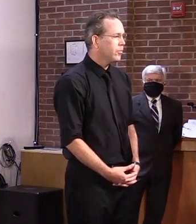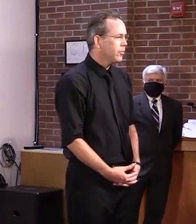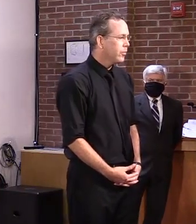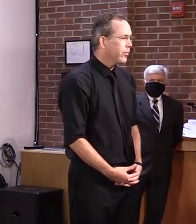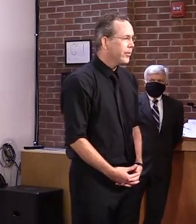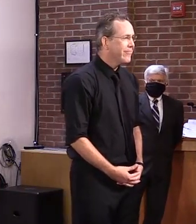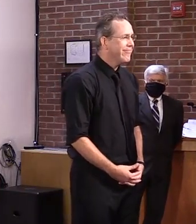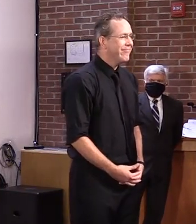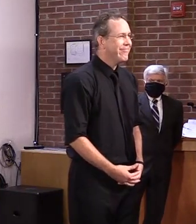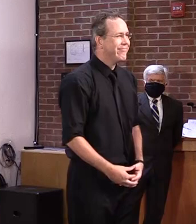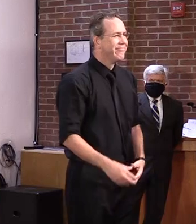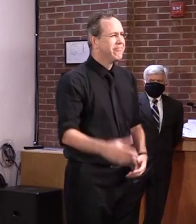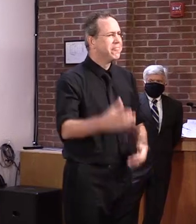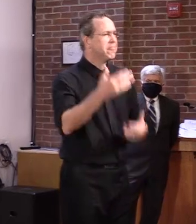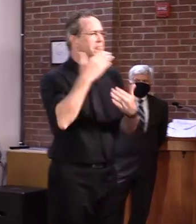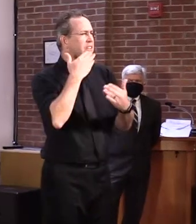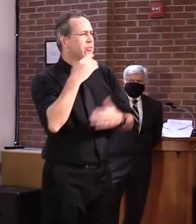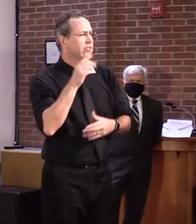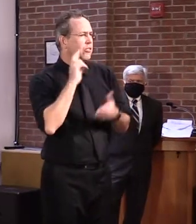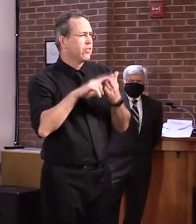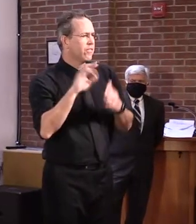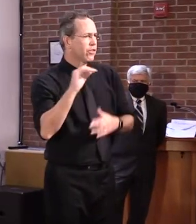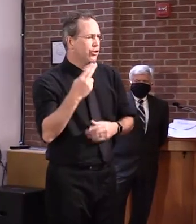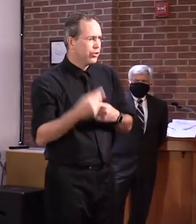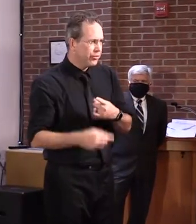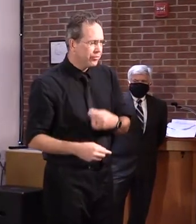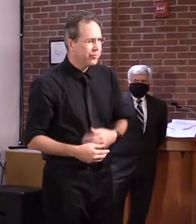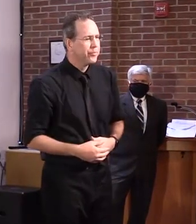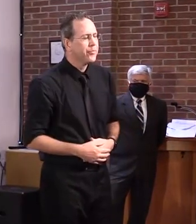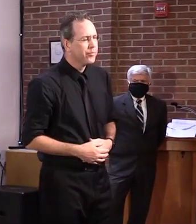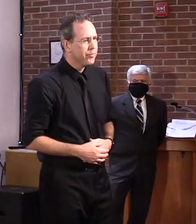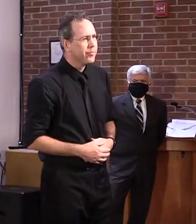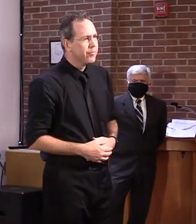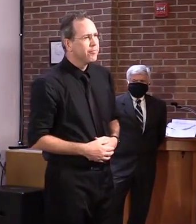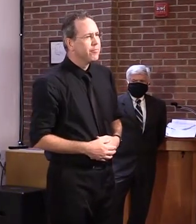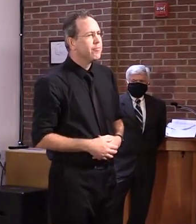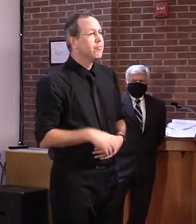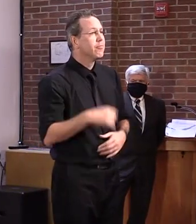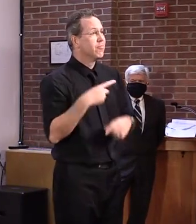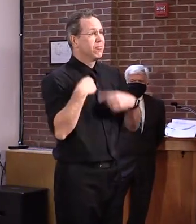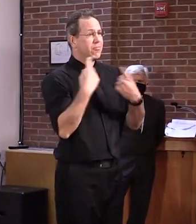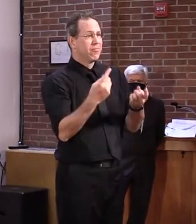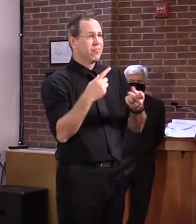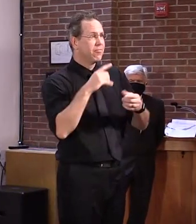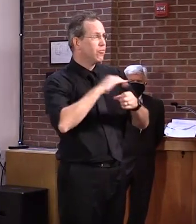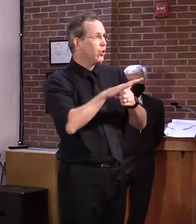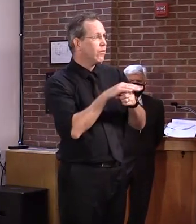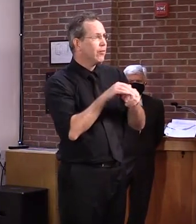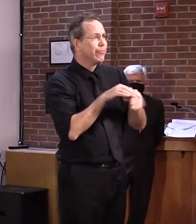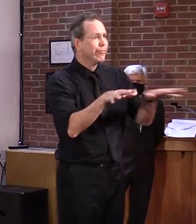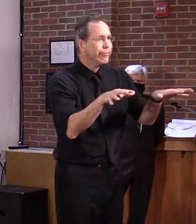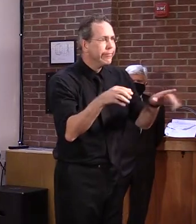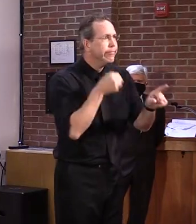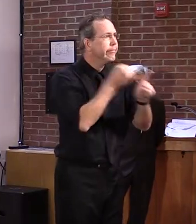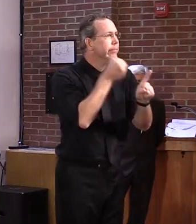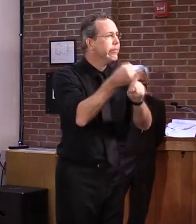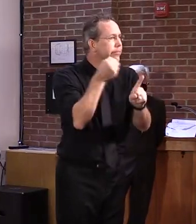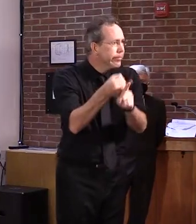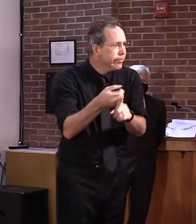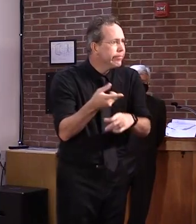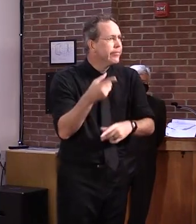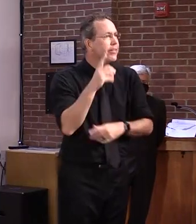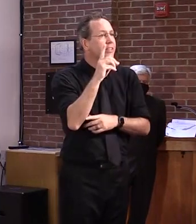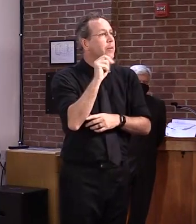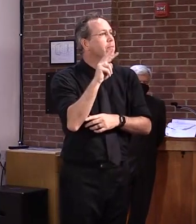Thank you. Good morning, everyone. Throughout the COVID-19 state of emergency, the Department of Motor Vehicles has